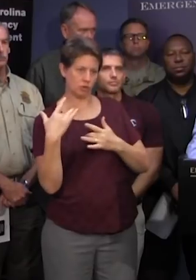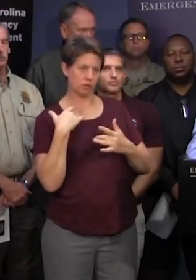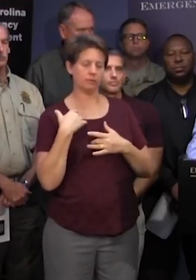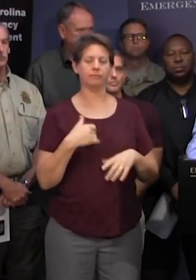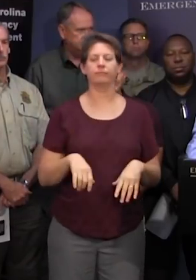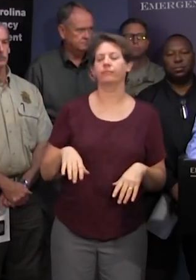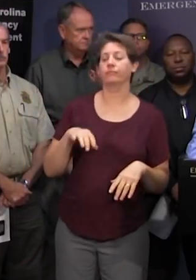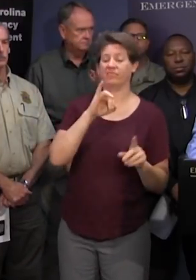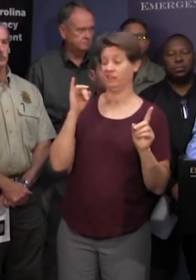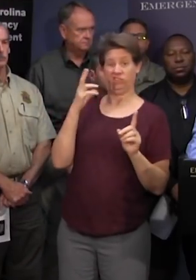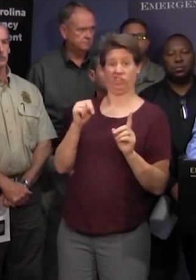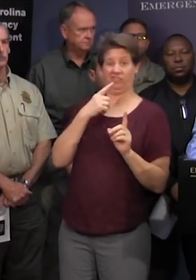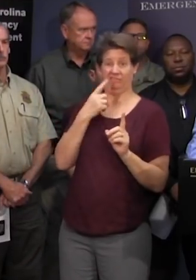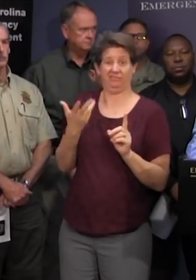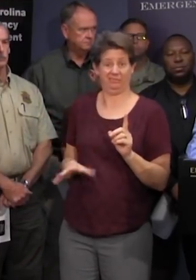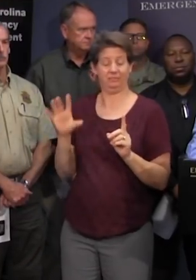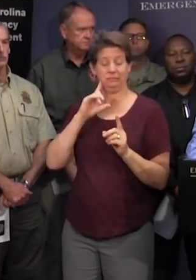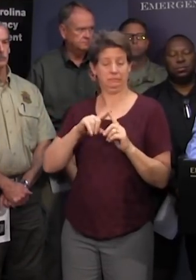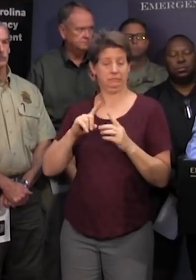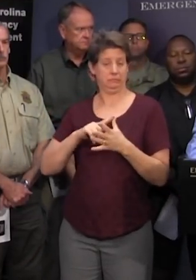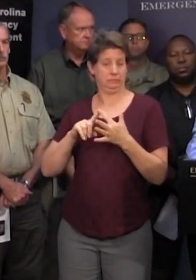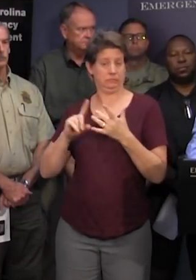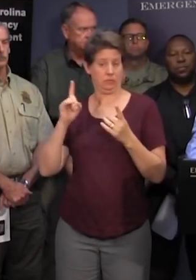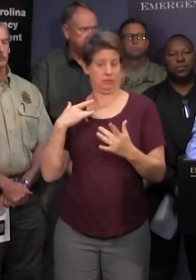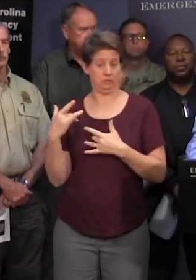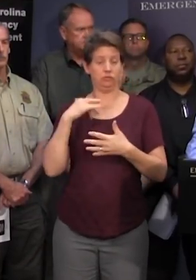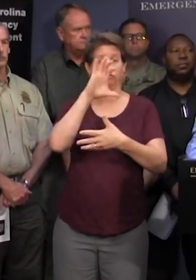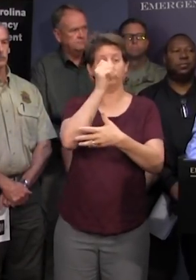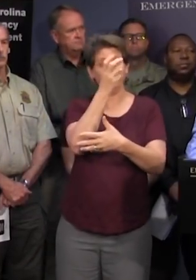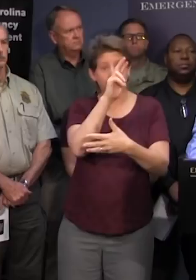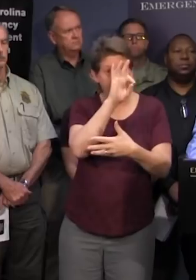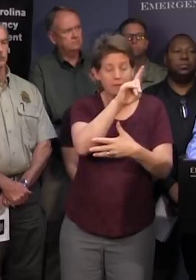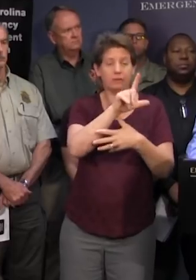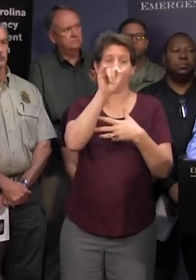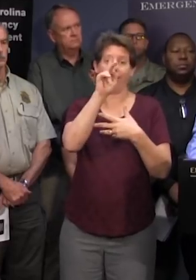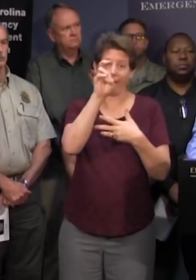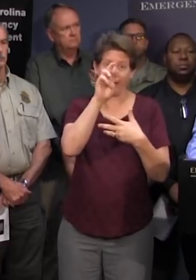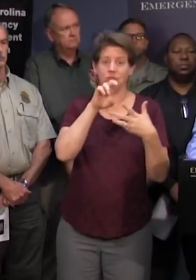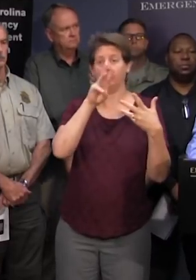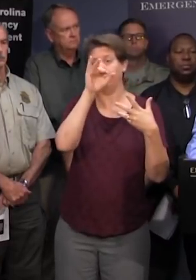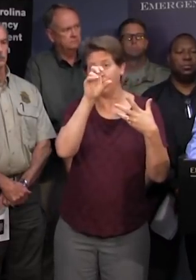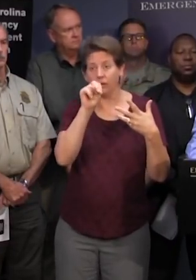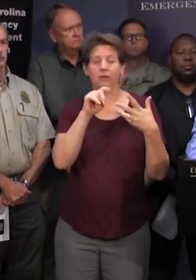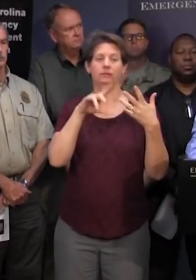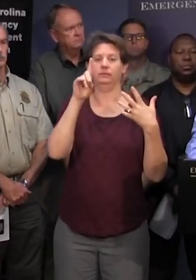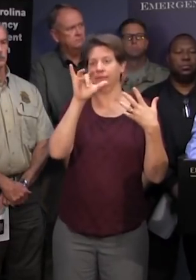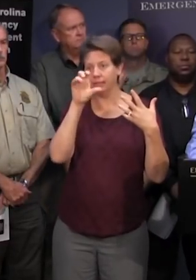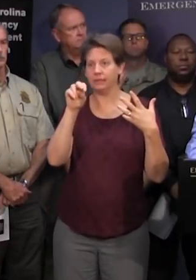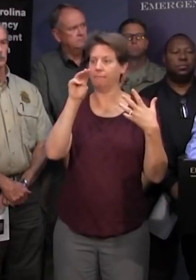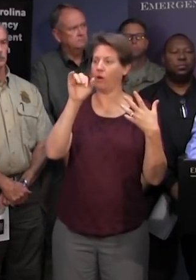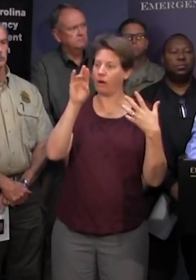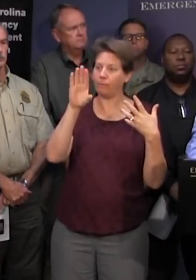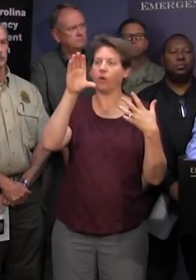mentioned by john quirello from chesterfield and chesterfield and marion and dylan and marborough all